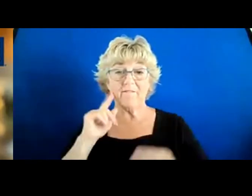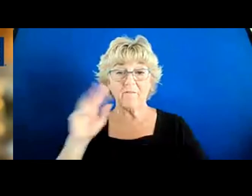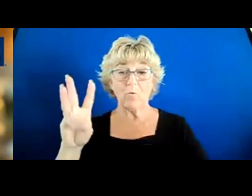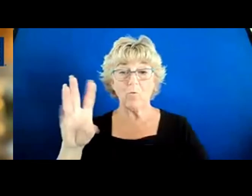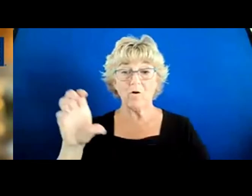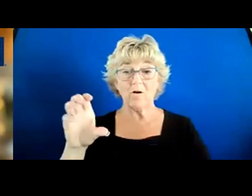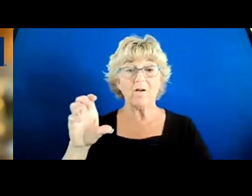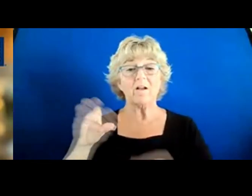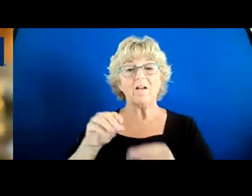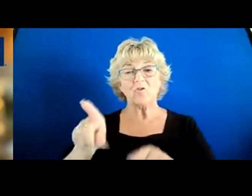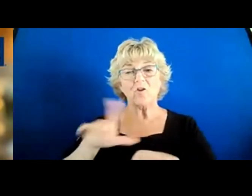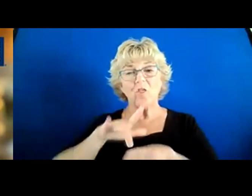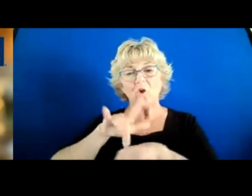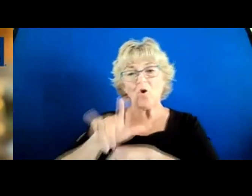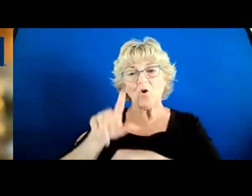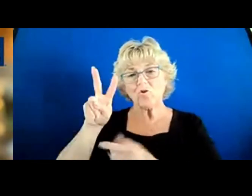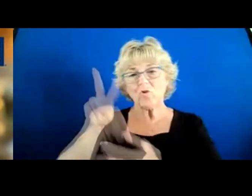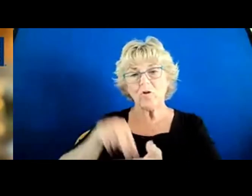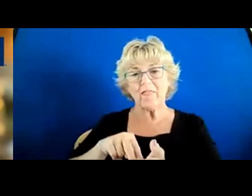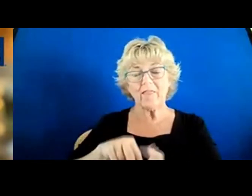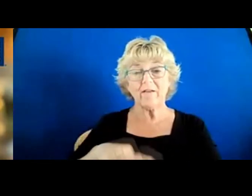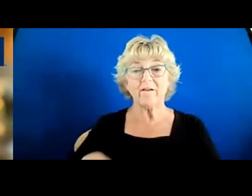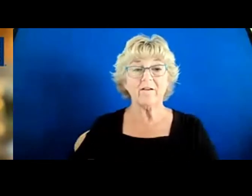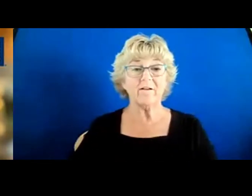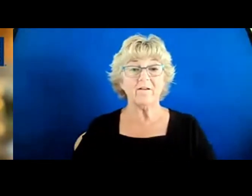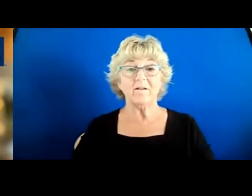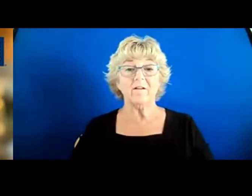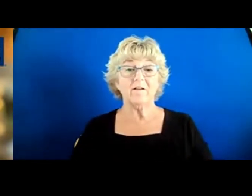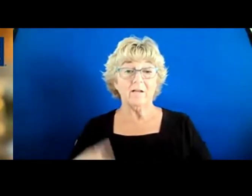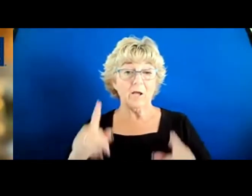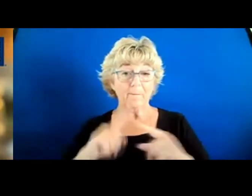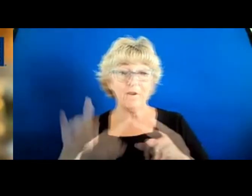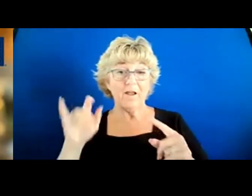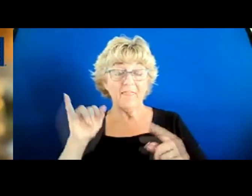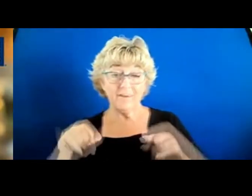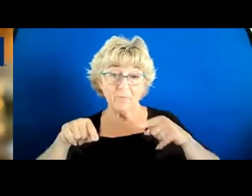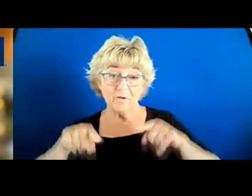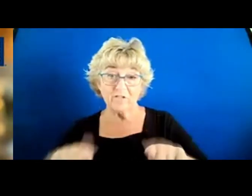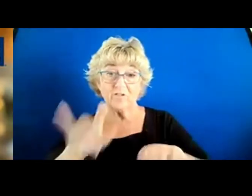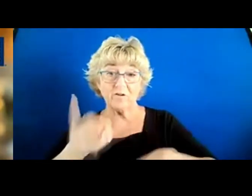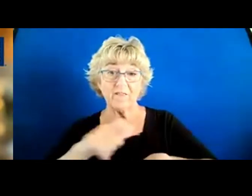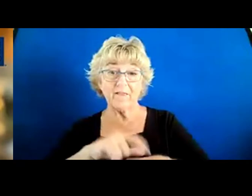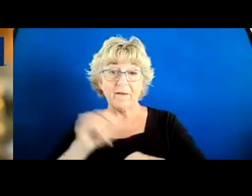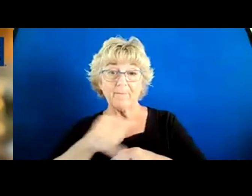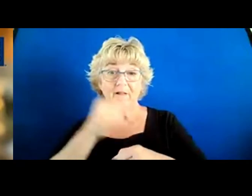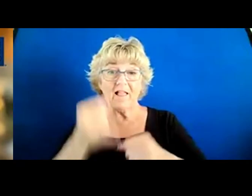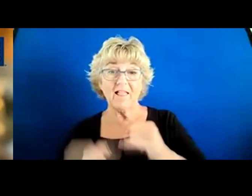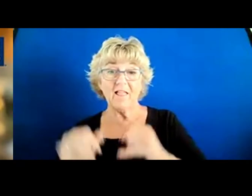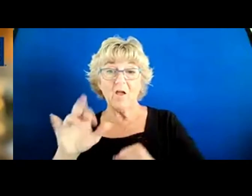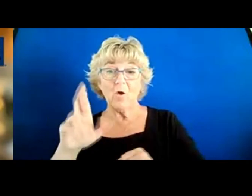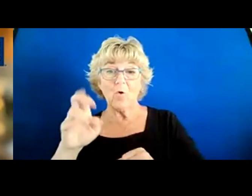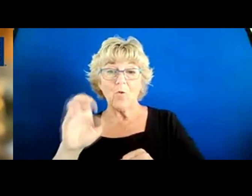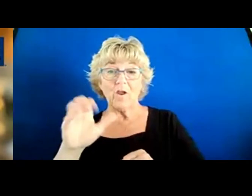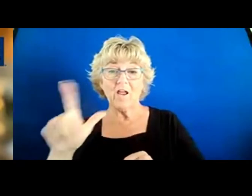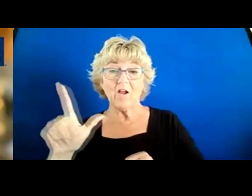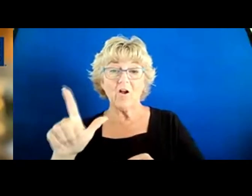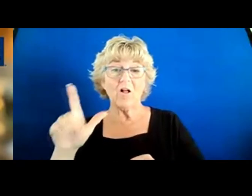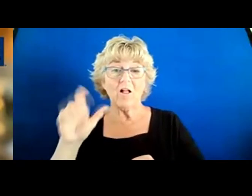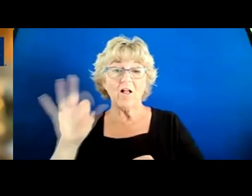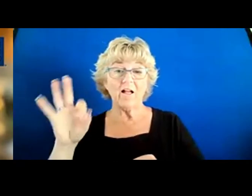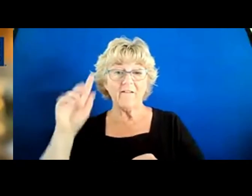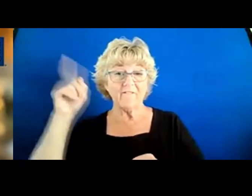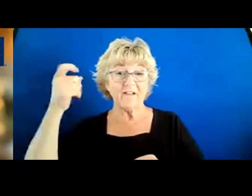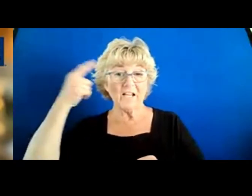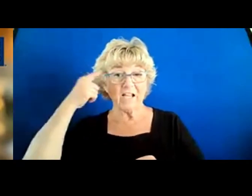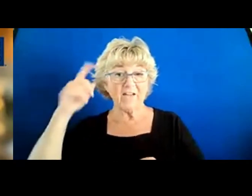2000s. And they came to state fund in droves. But this was actually during the time of the last recall, Governor Davis and